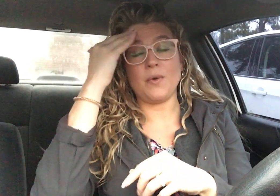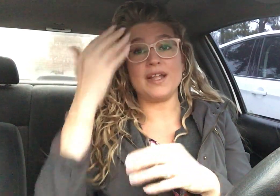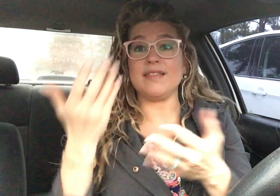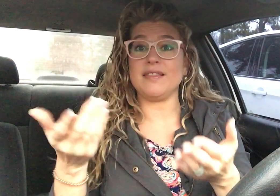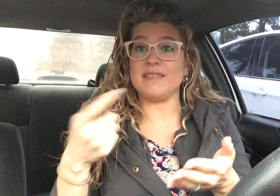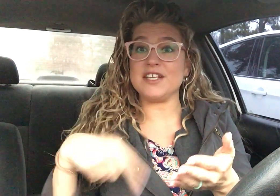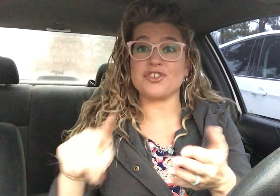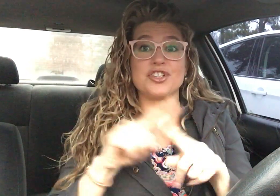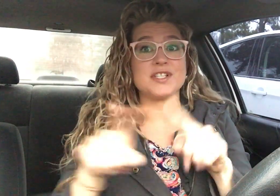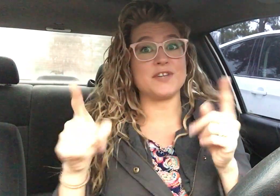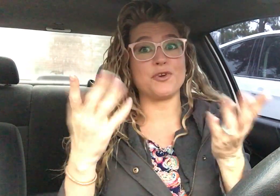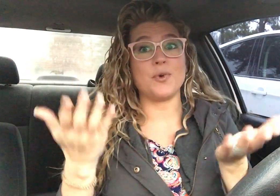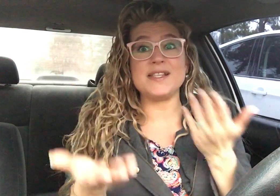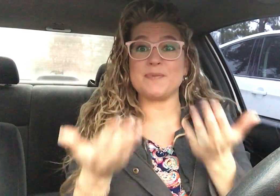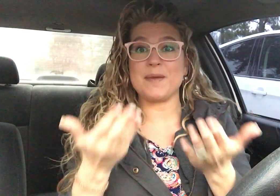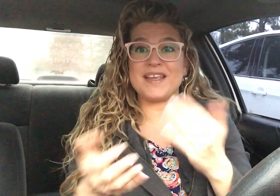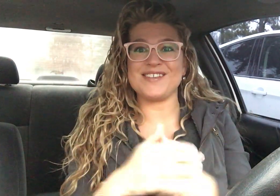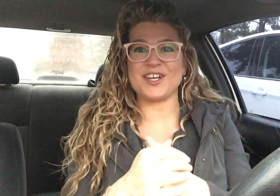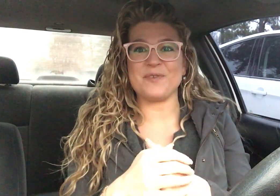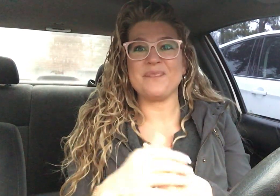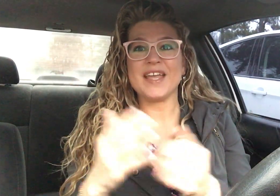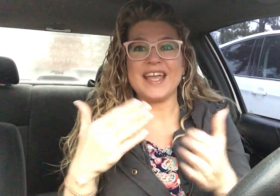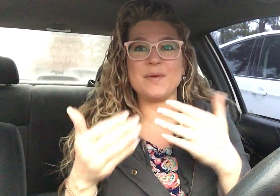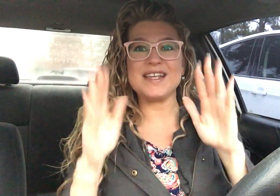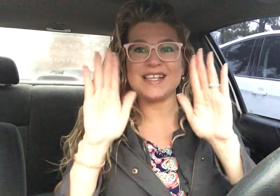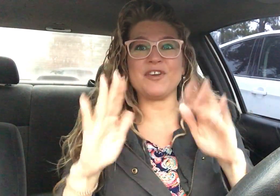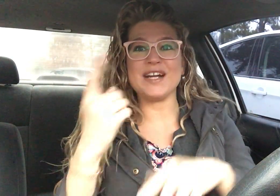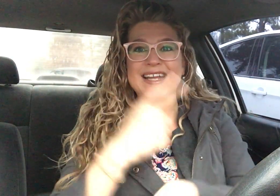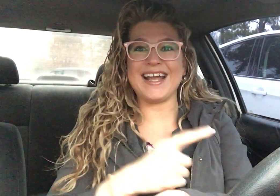and these are just different ones maybe so anyways have a great day guys